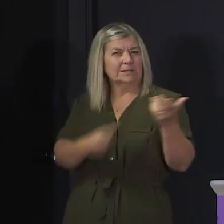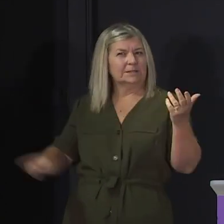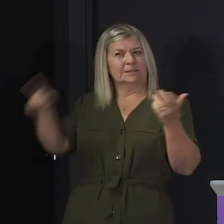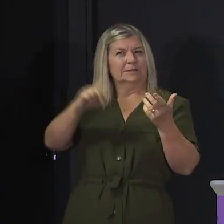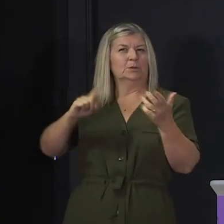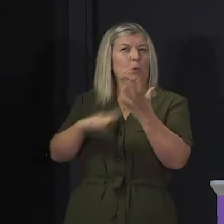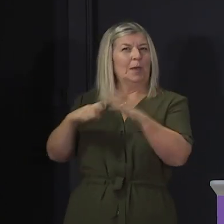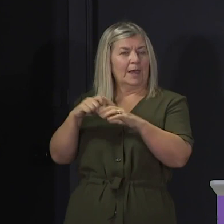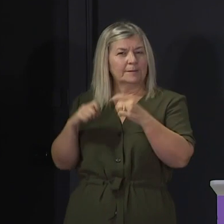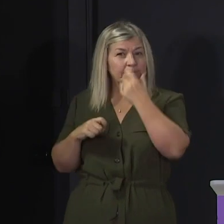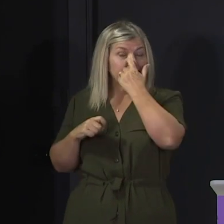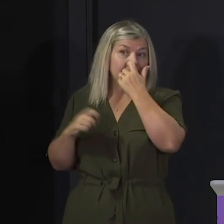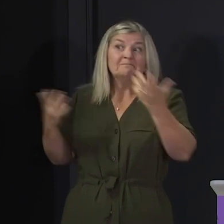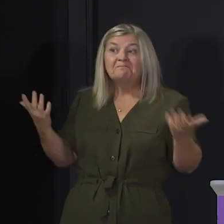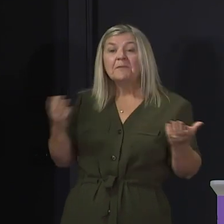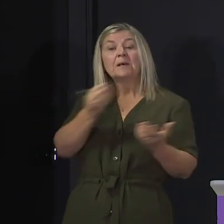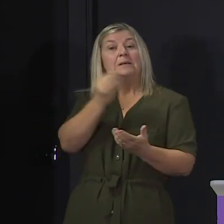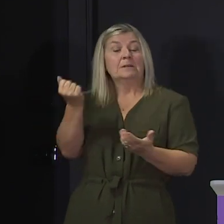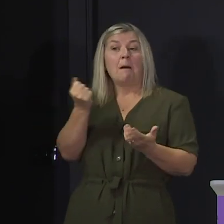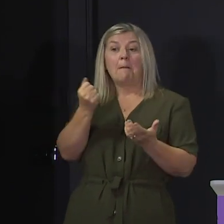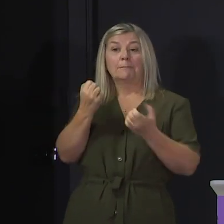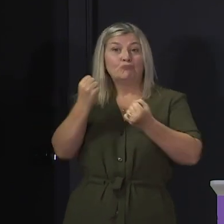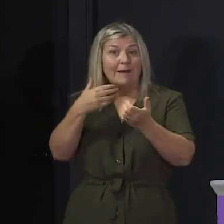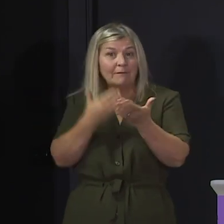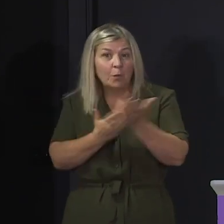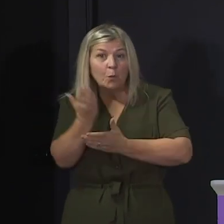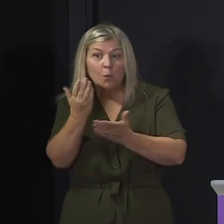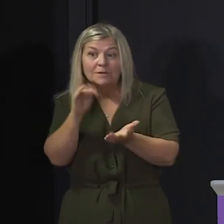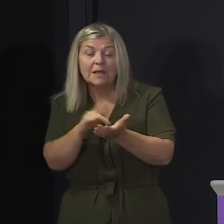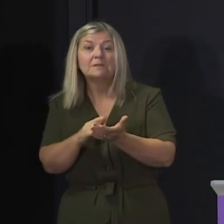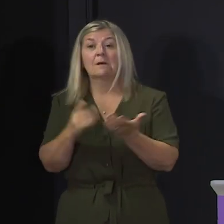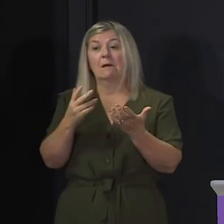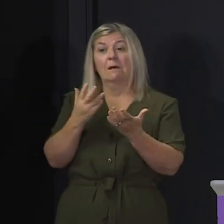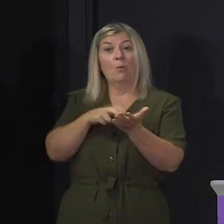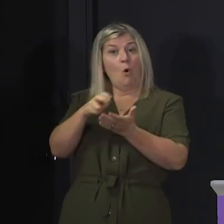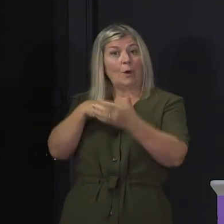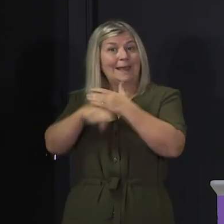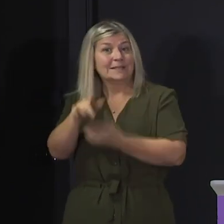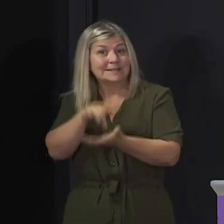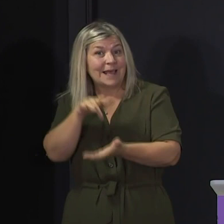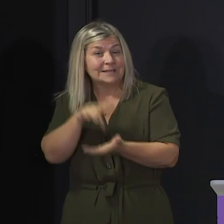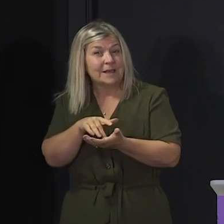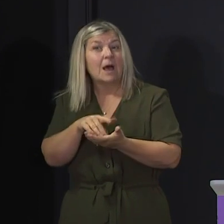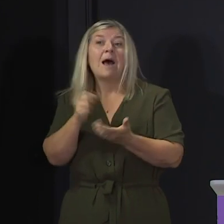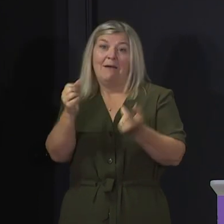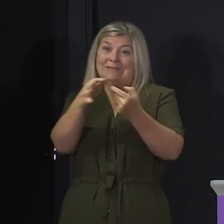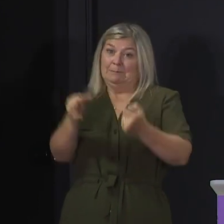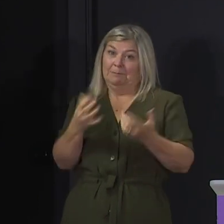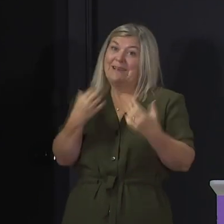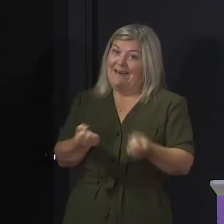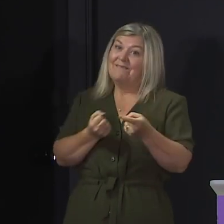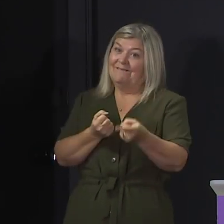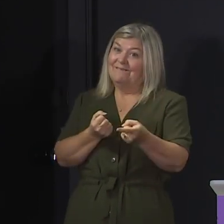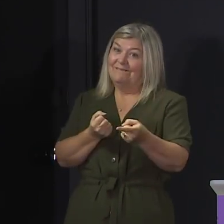those of people with symptoms who'd gone to drive through or walk in testing centres and it stands to reason these people are more likely to test positive than